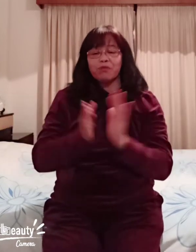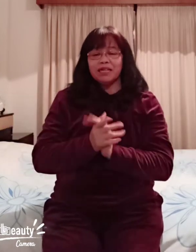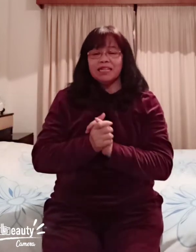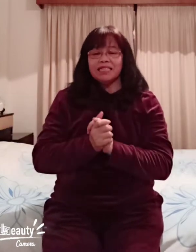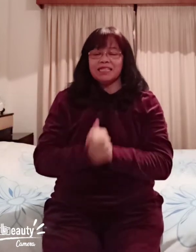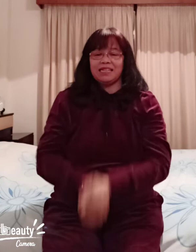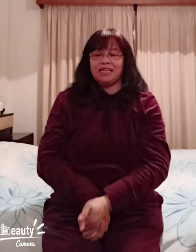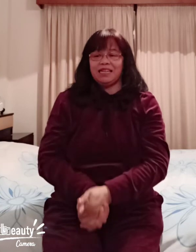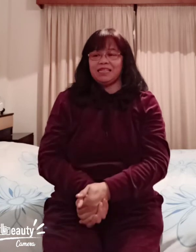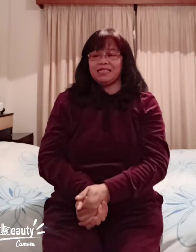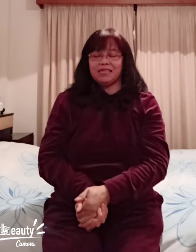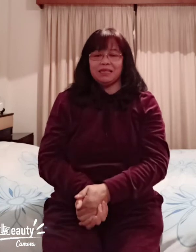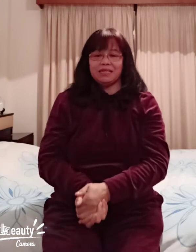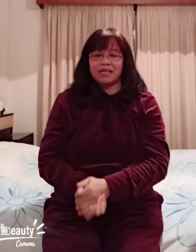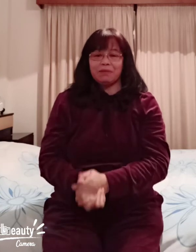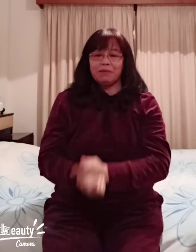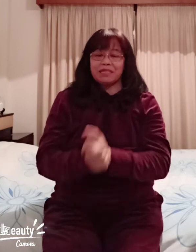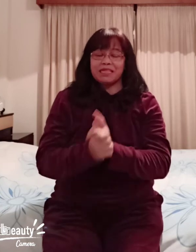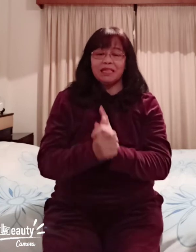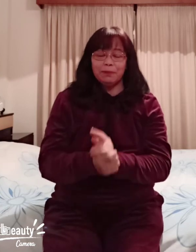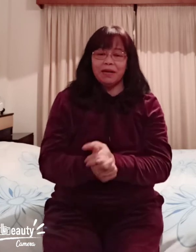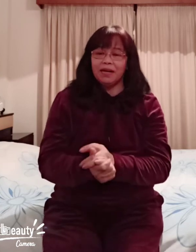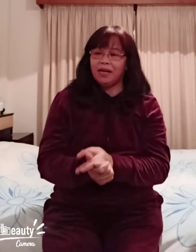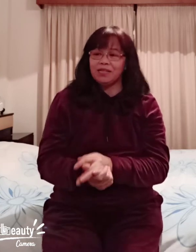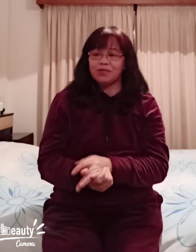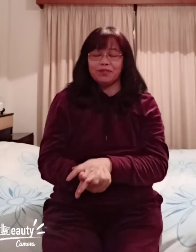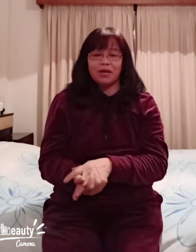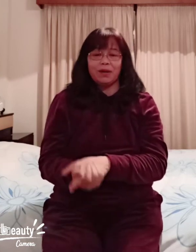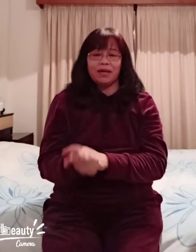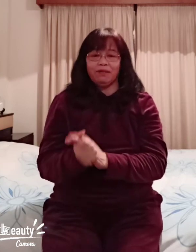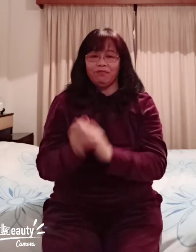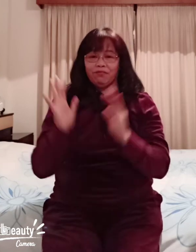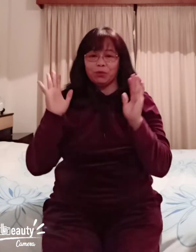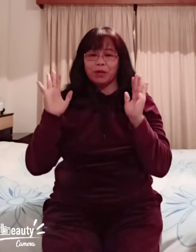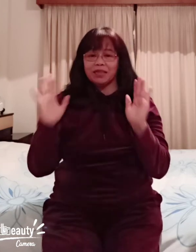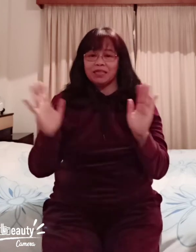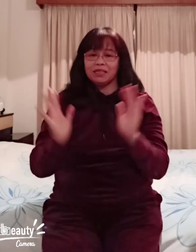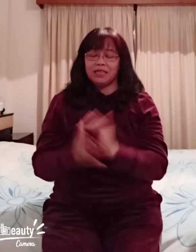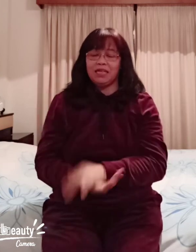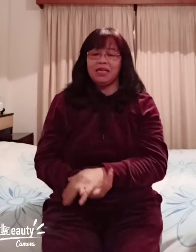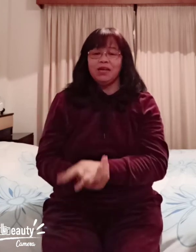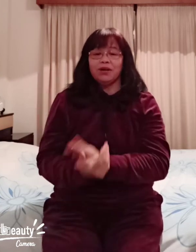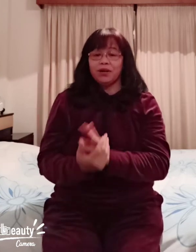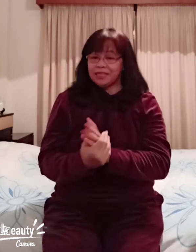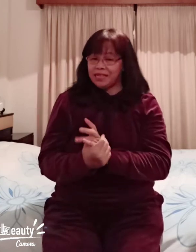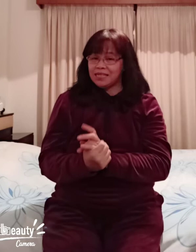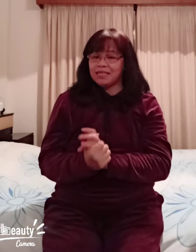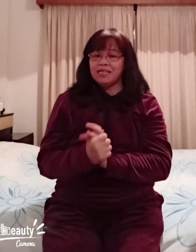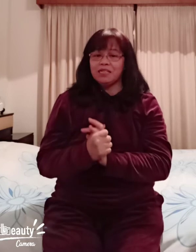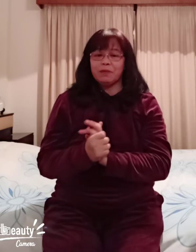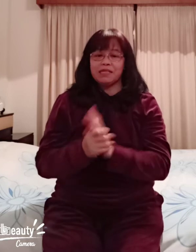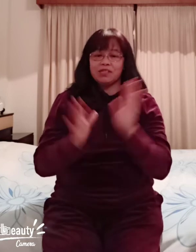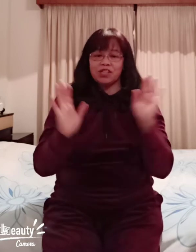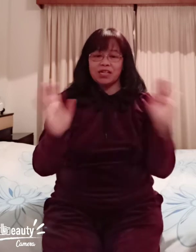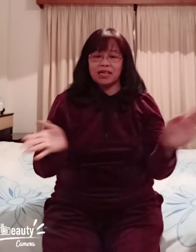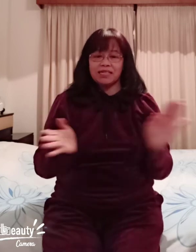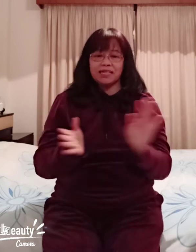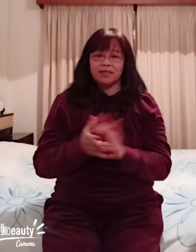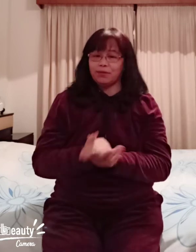and sana may magsali pa as of now i have 23 contestants pasensya na kasi hindi ko ma